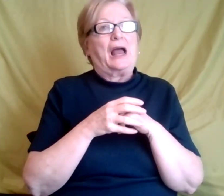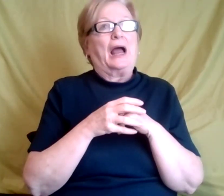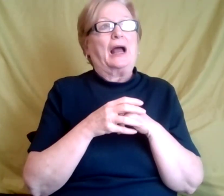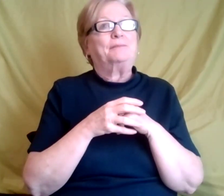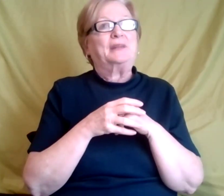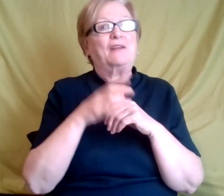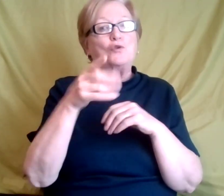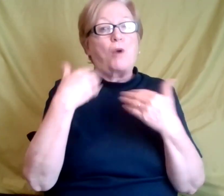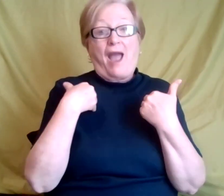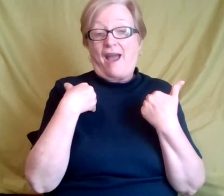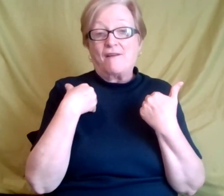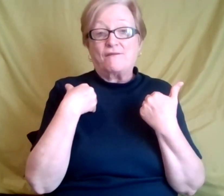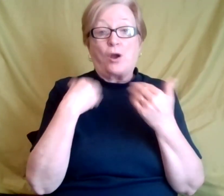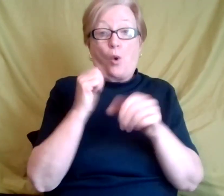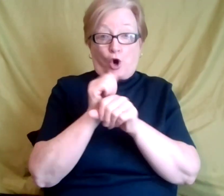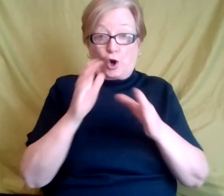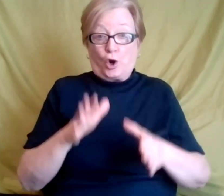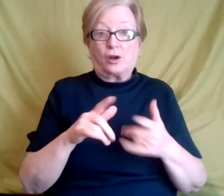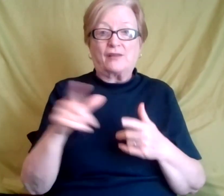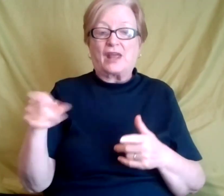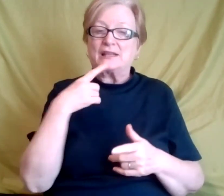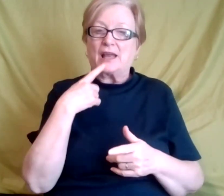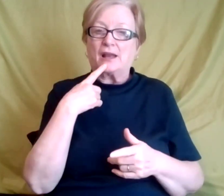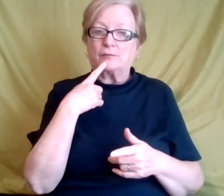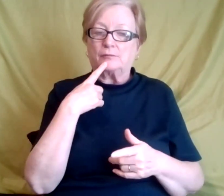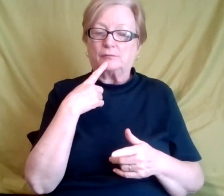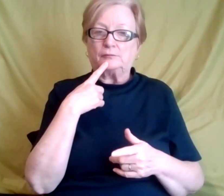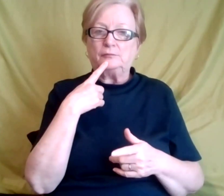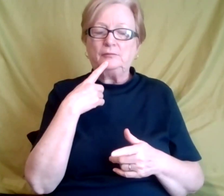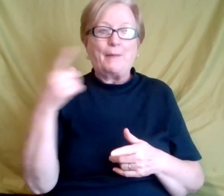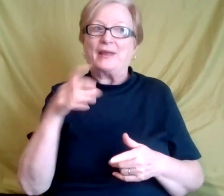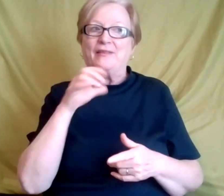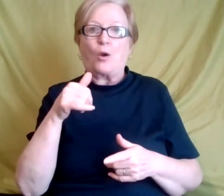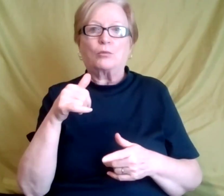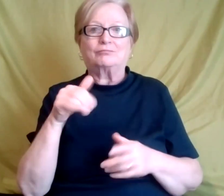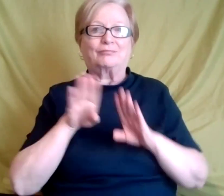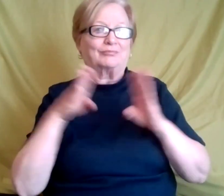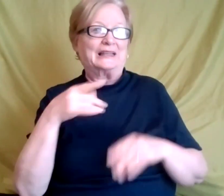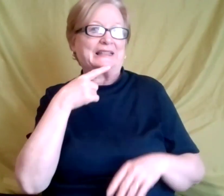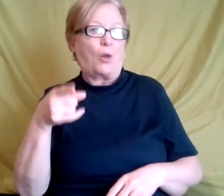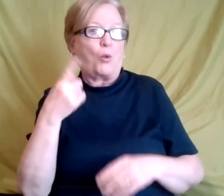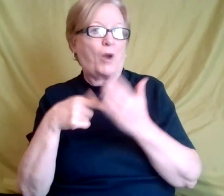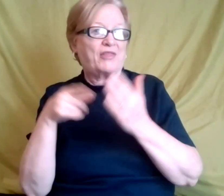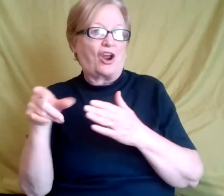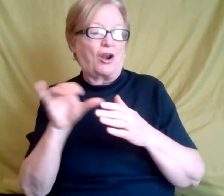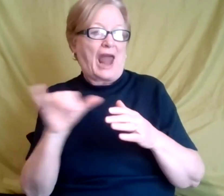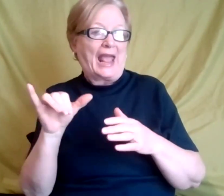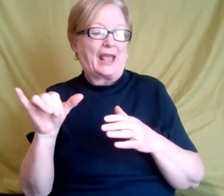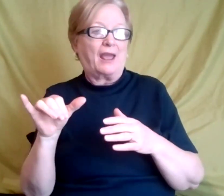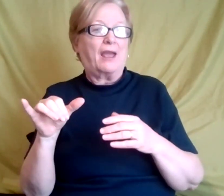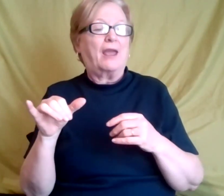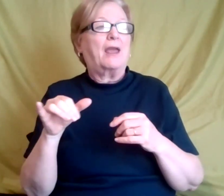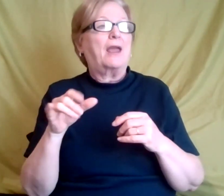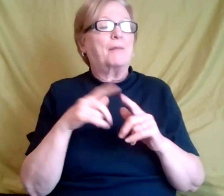employee that says to you, but they'd still may not disclose it. If they say to you, well, you know, we, we just had this